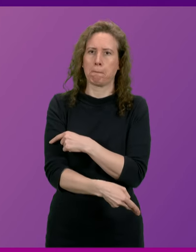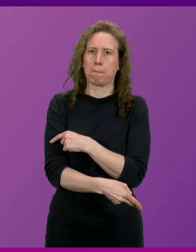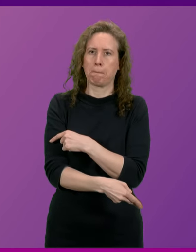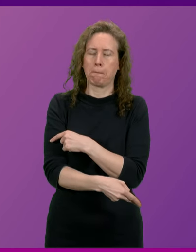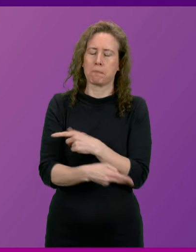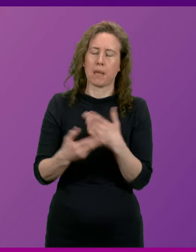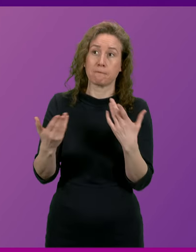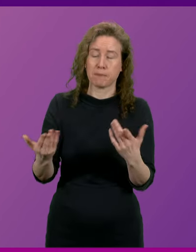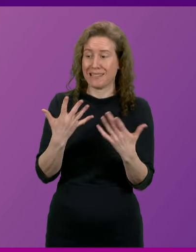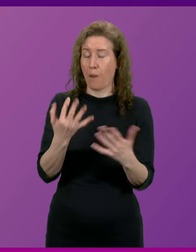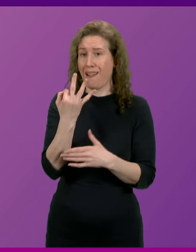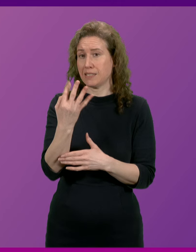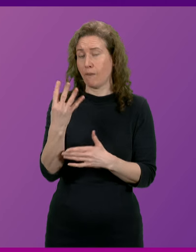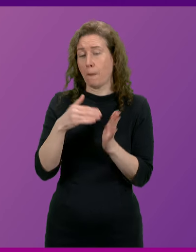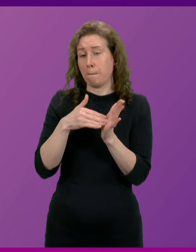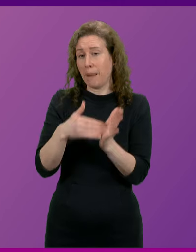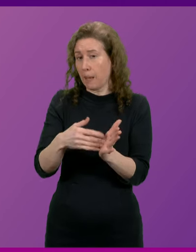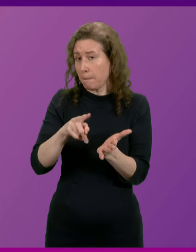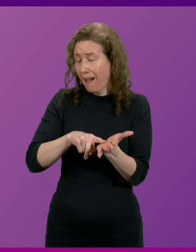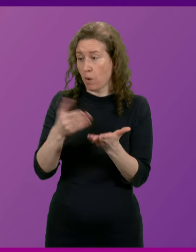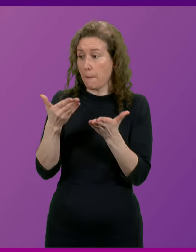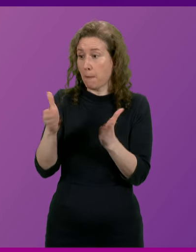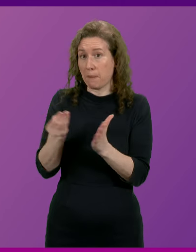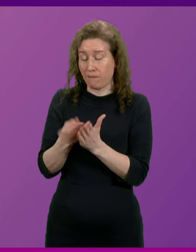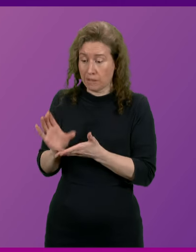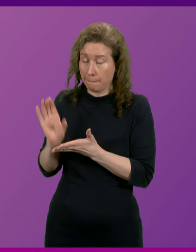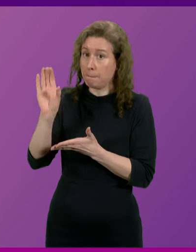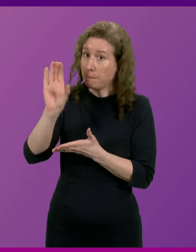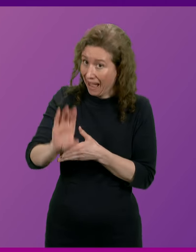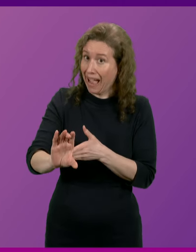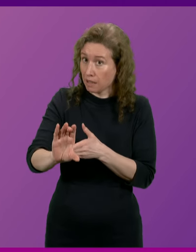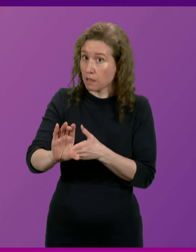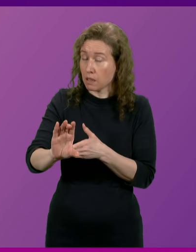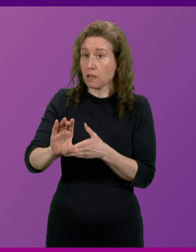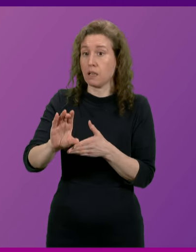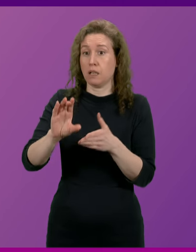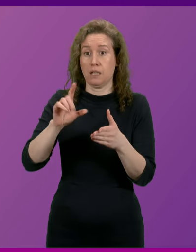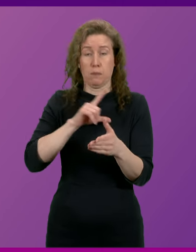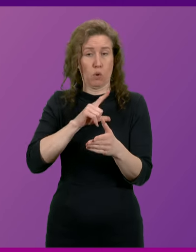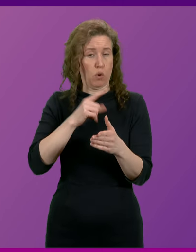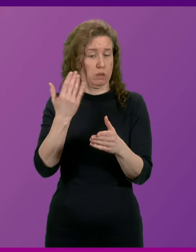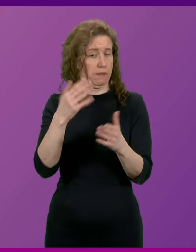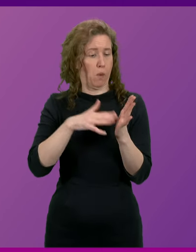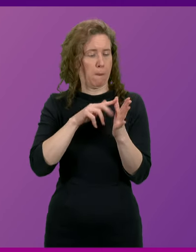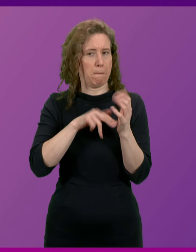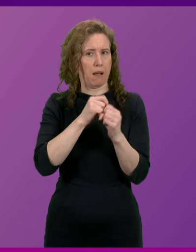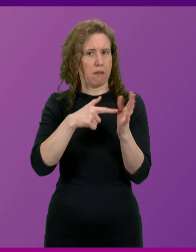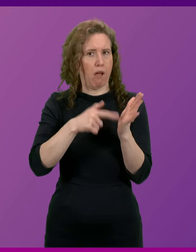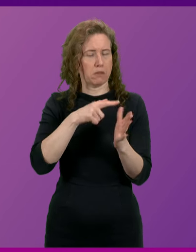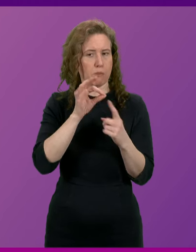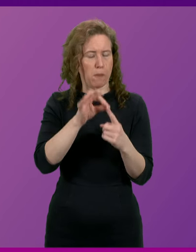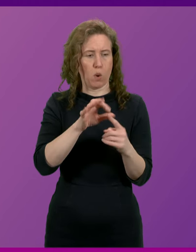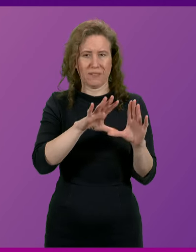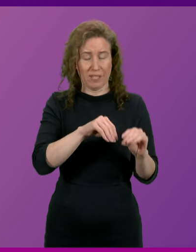There is now £84 million of public funding put back into the pot with the demise of the Mangata proposal at Press Week.